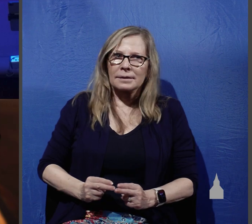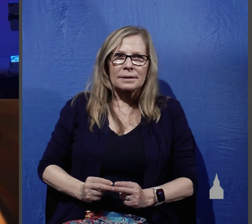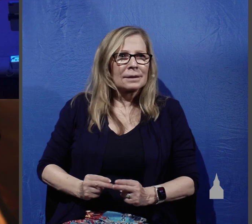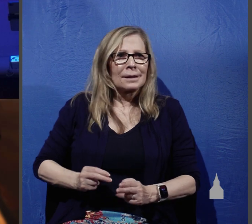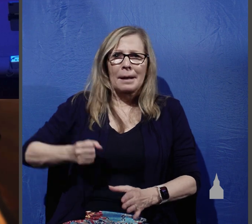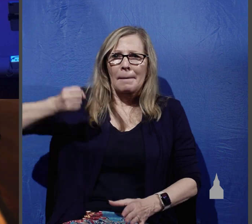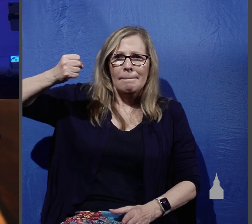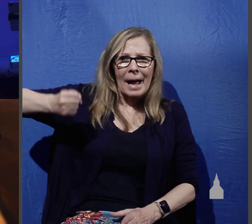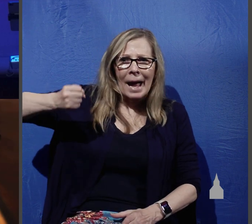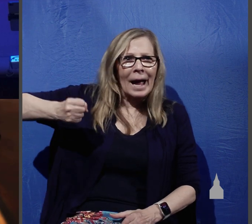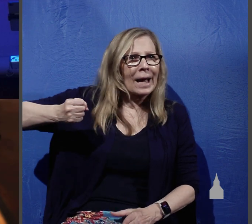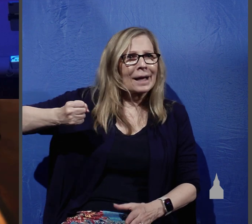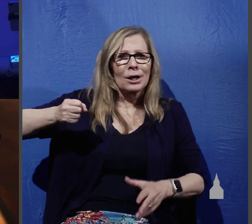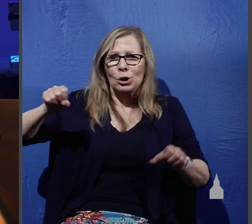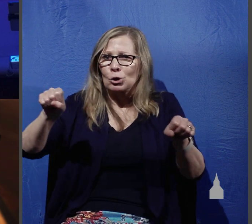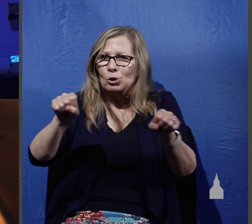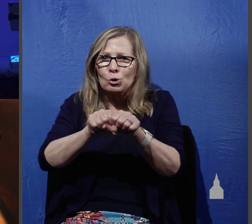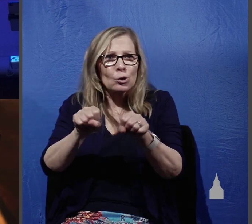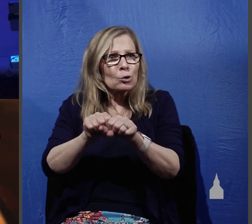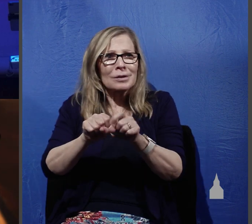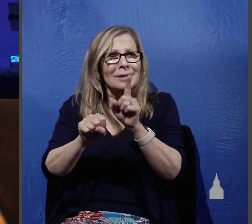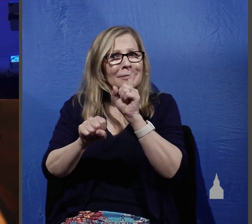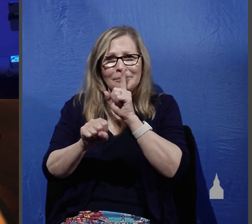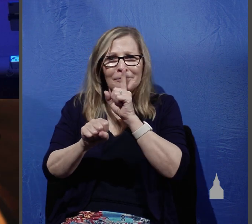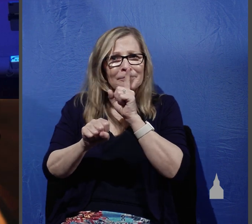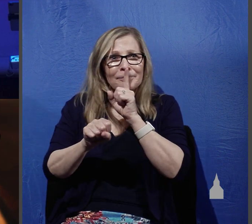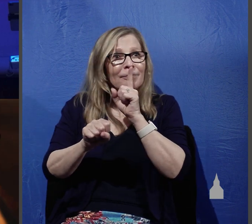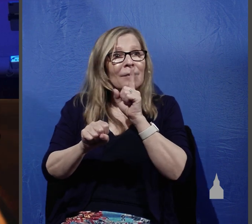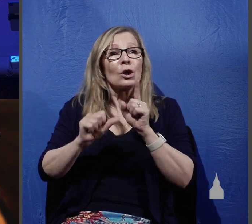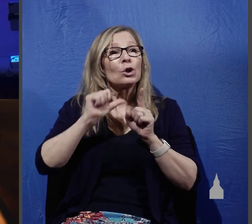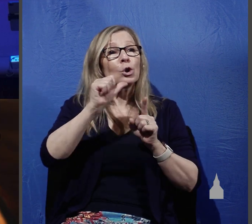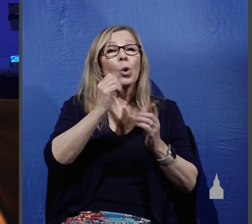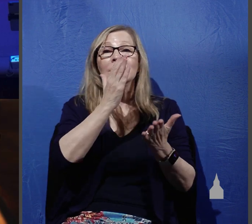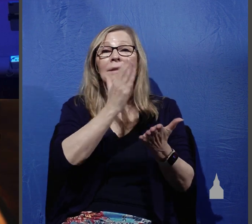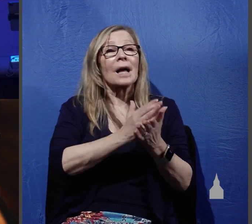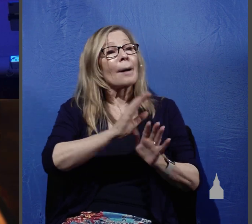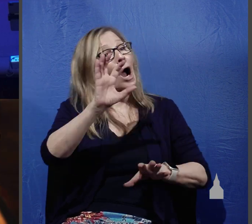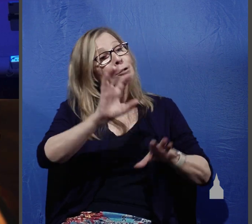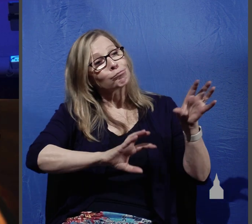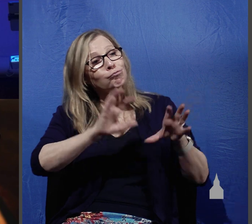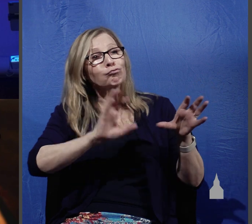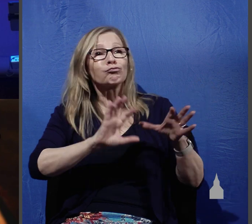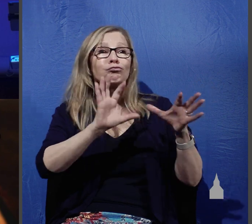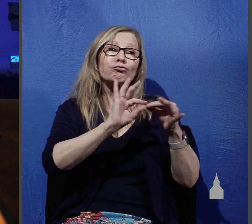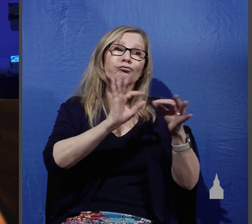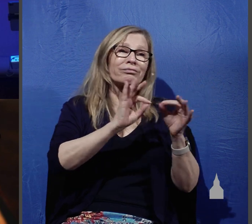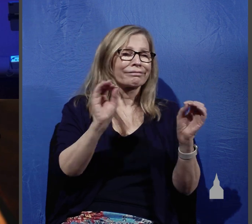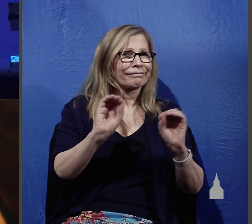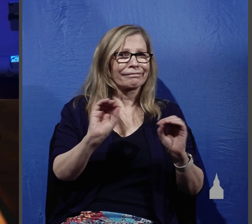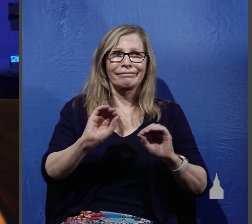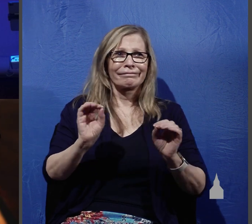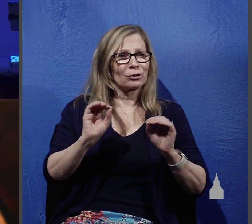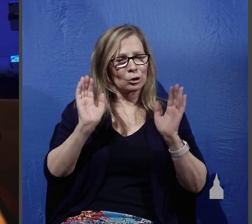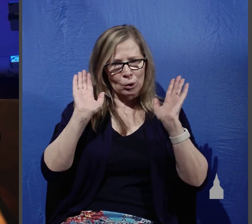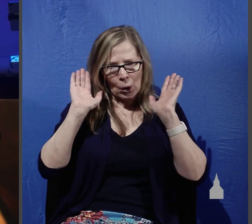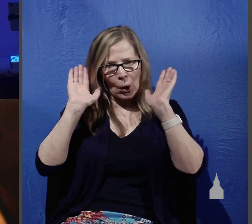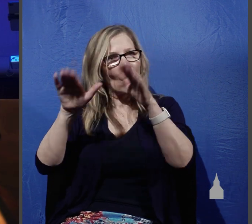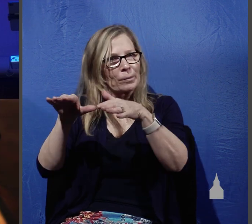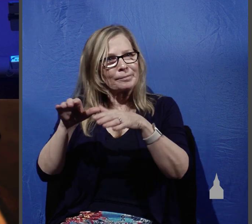shoes and greet no one on the way now just as the Lord had instructed the apostles to travel